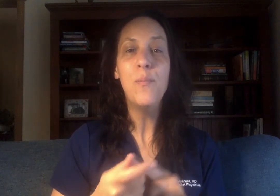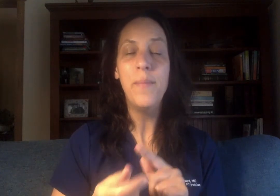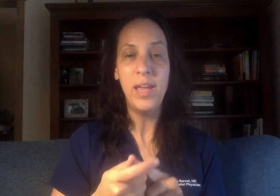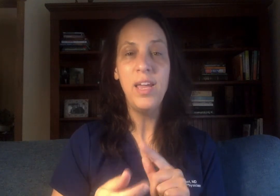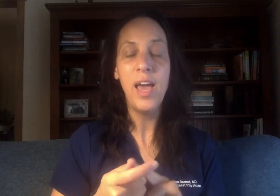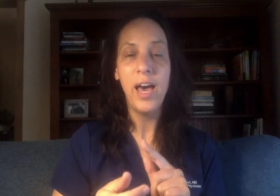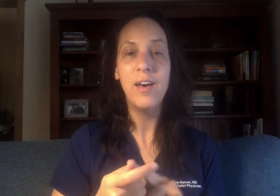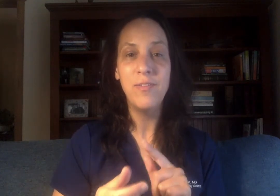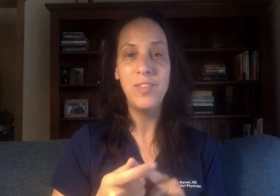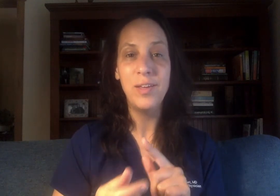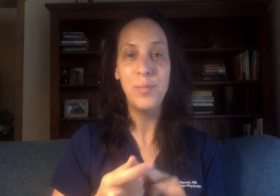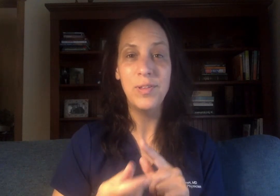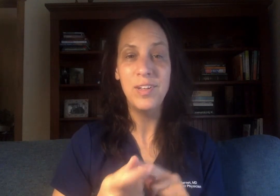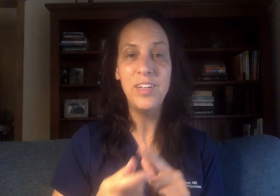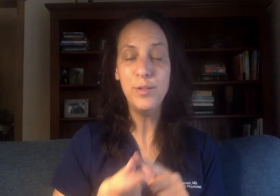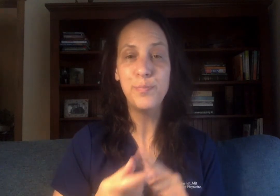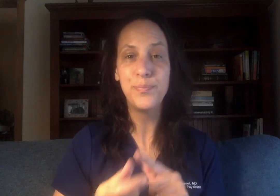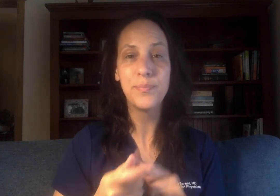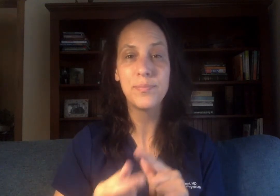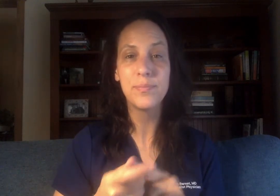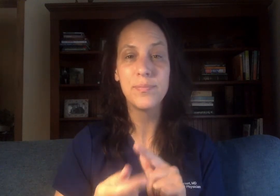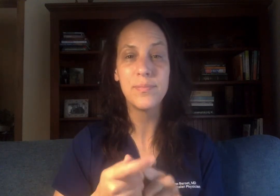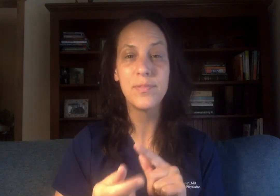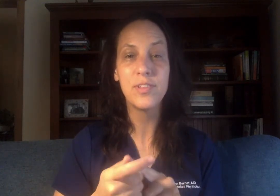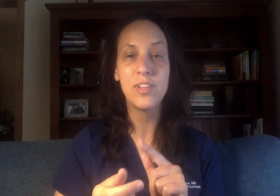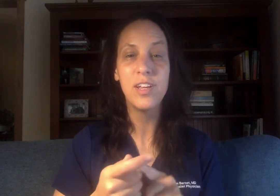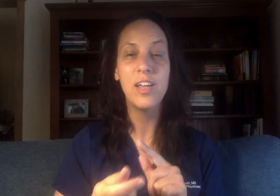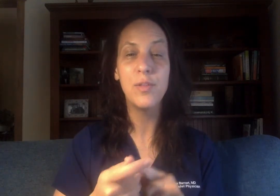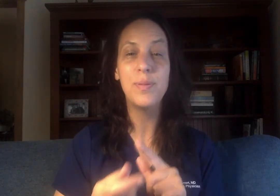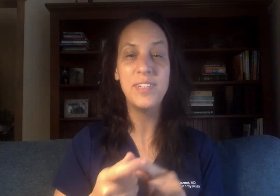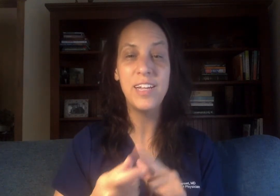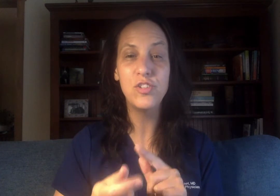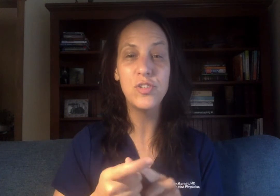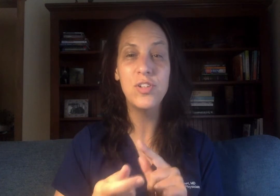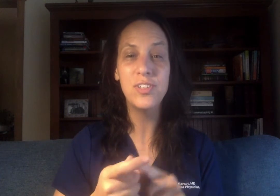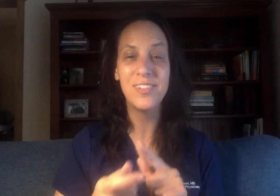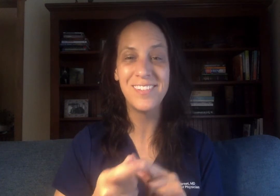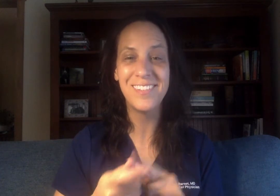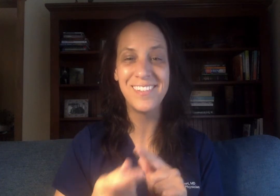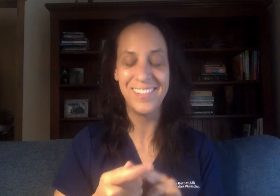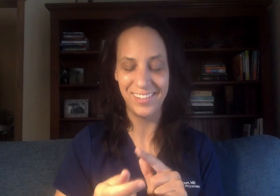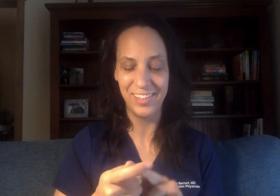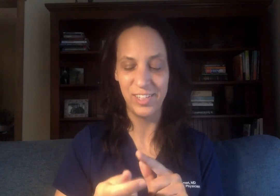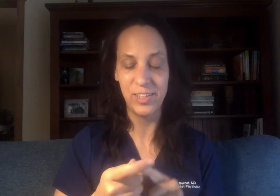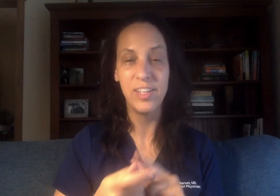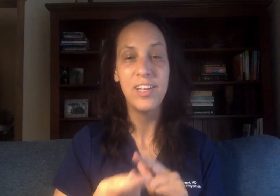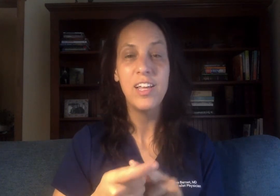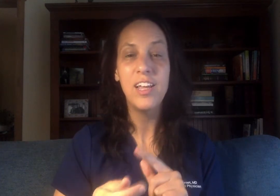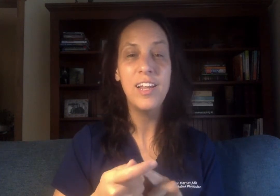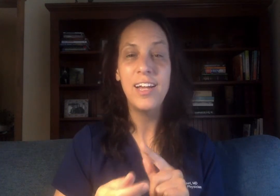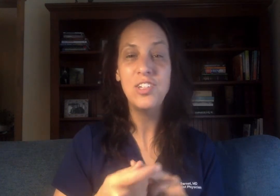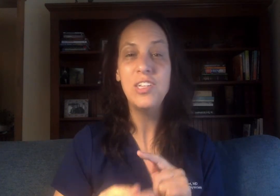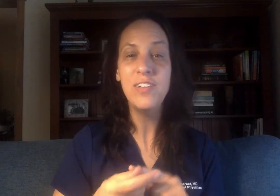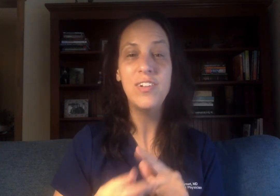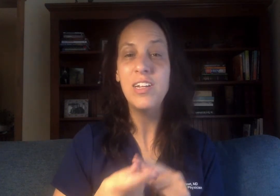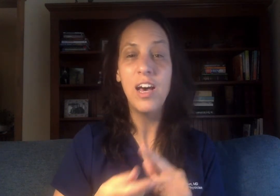may have the ability and the potential and actually even an